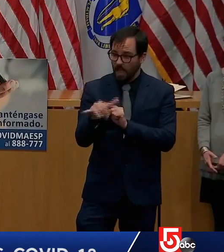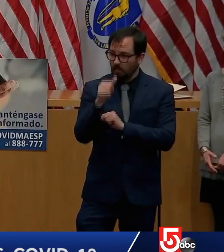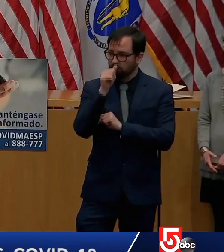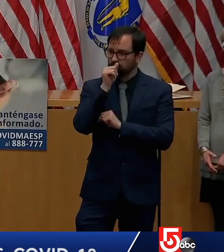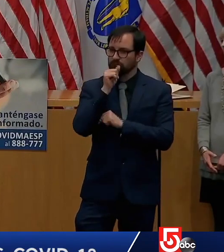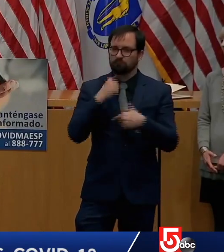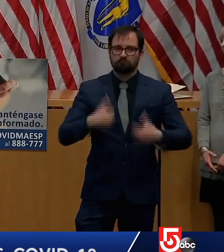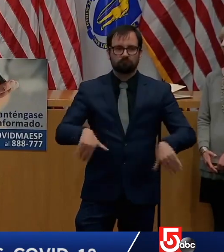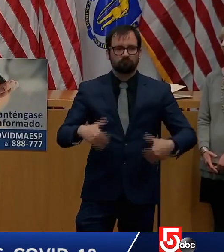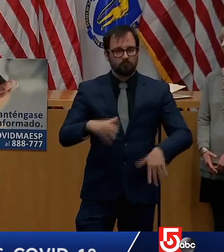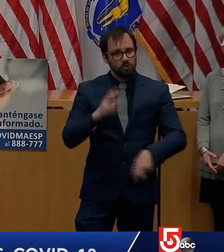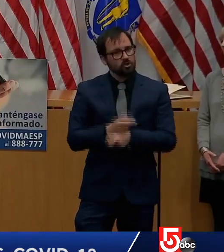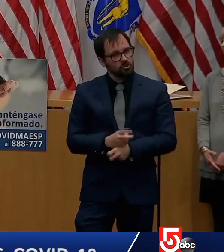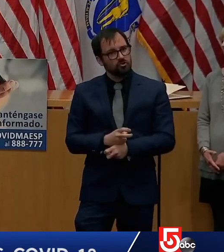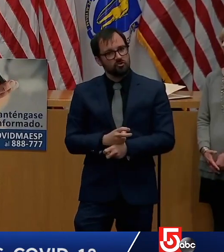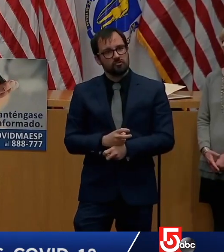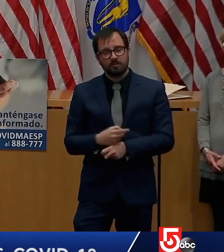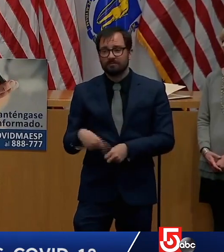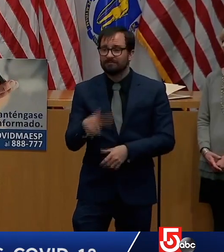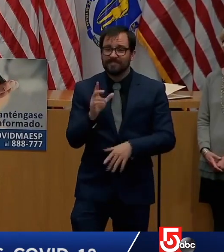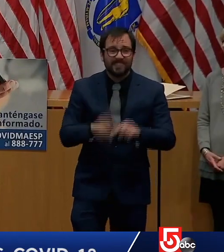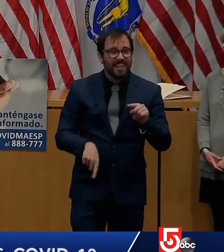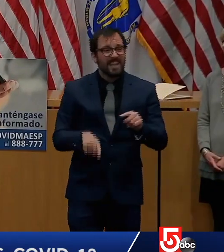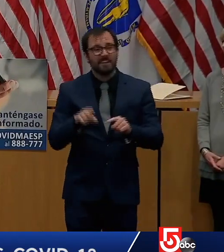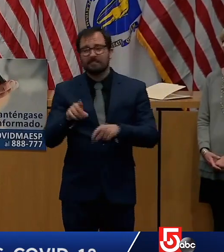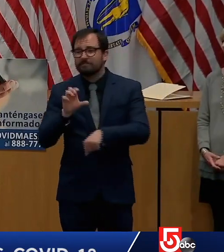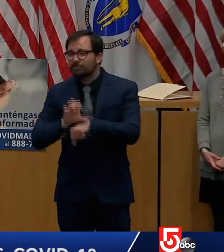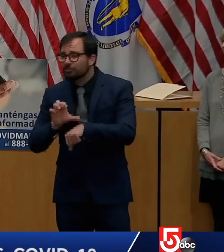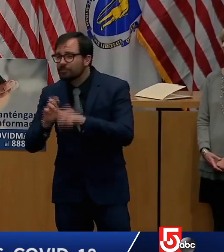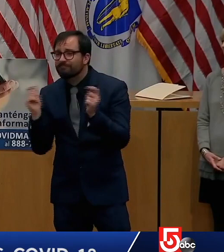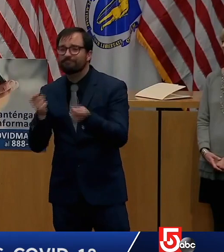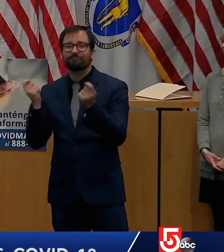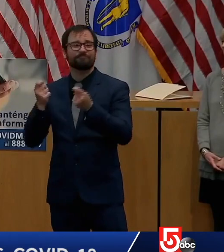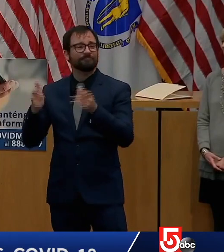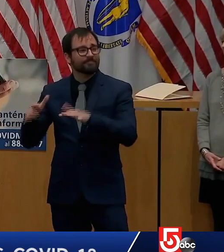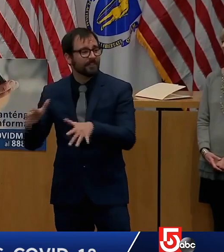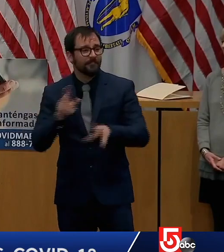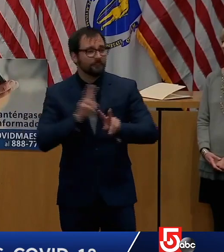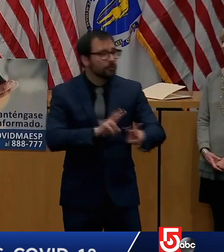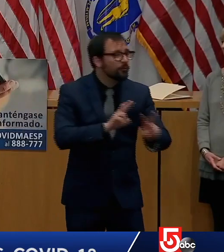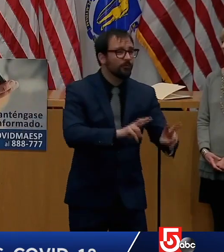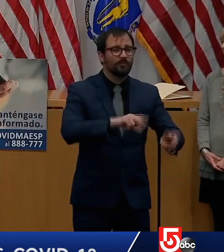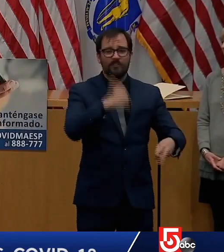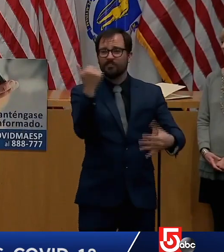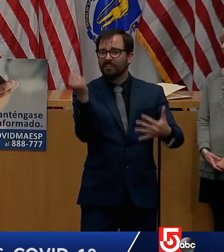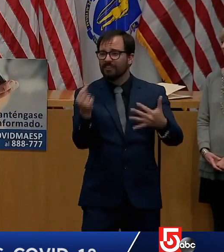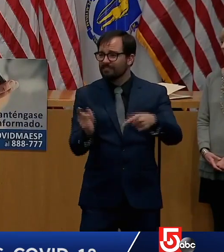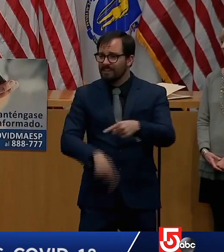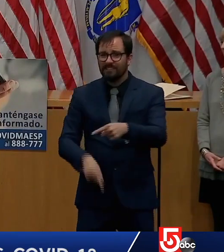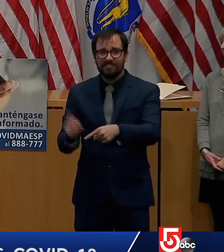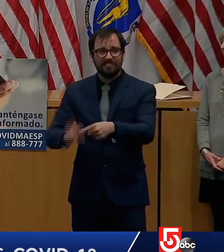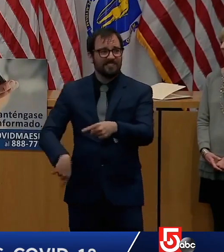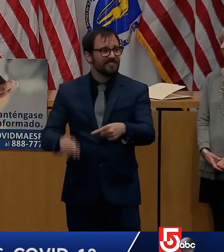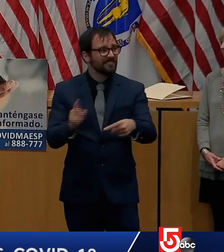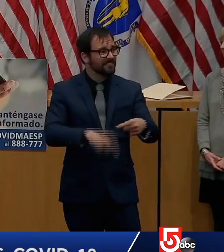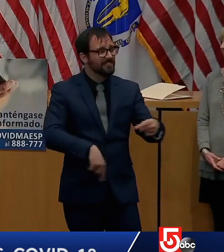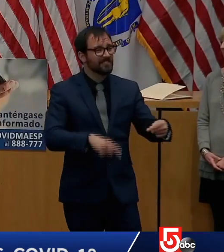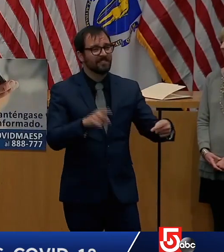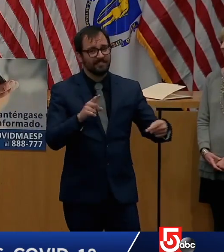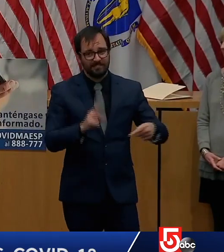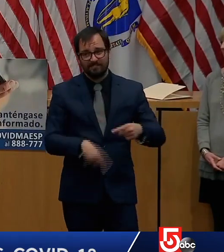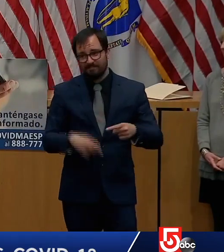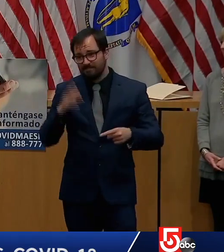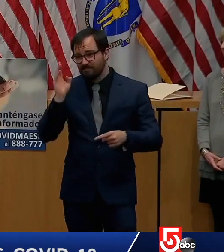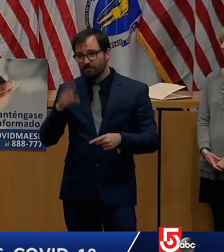and churches and so many of the things that people can't do. And, I mean, a lot of